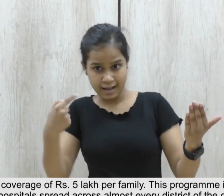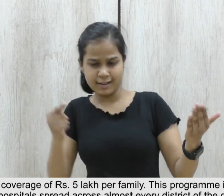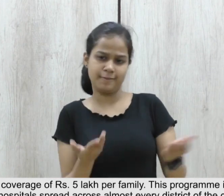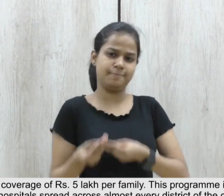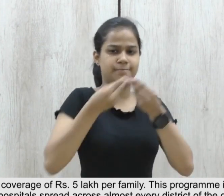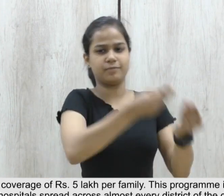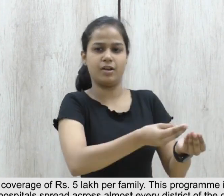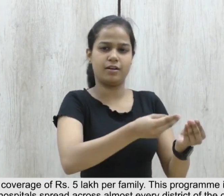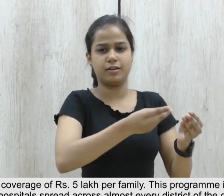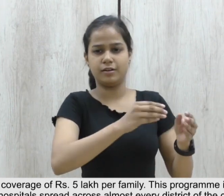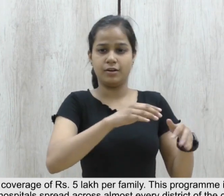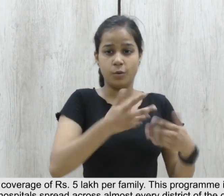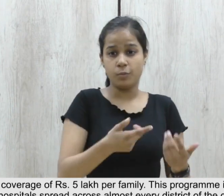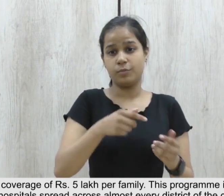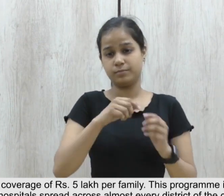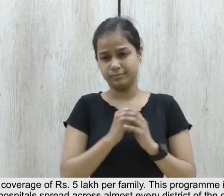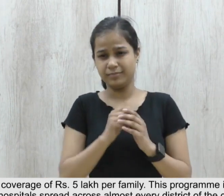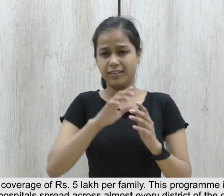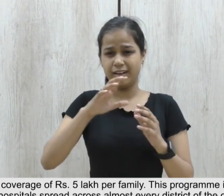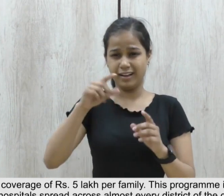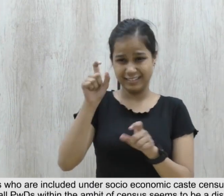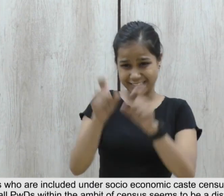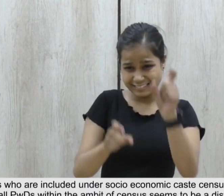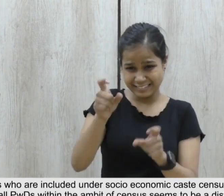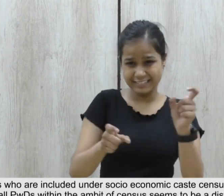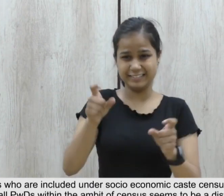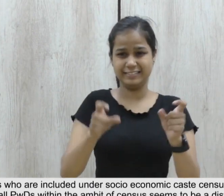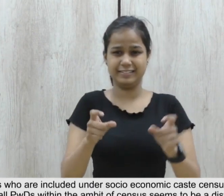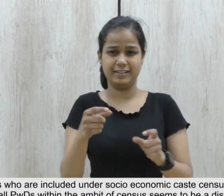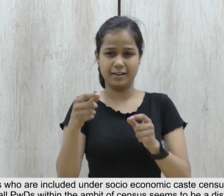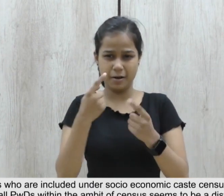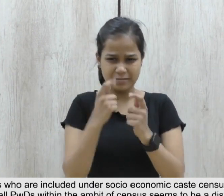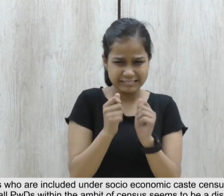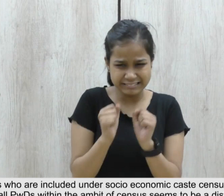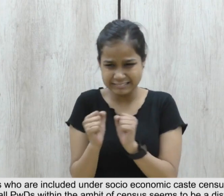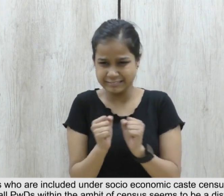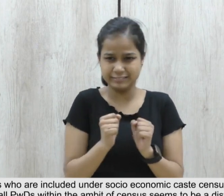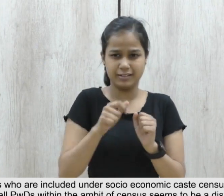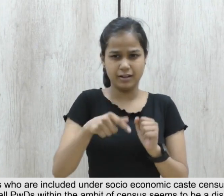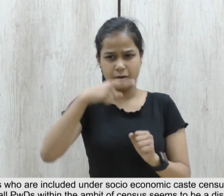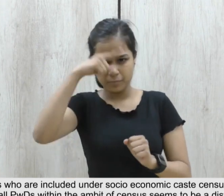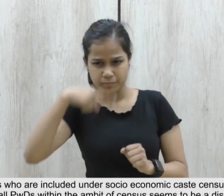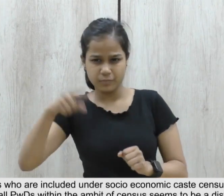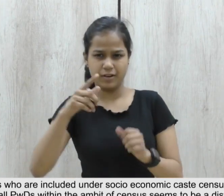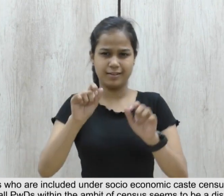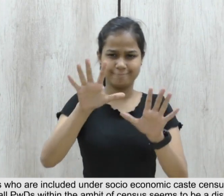As of now, it is available to all citizens who are included